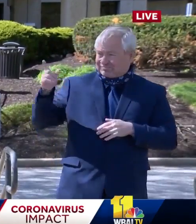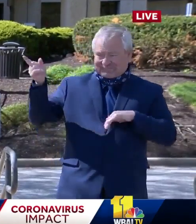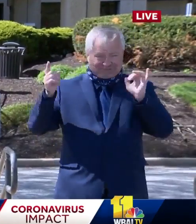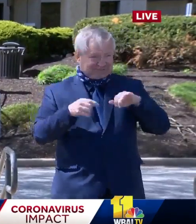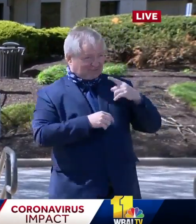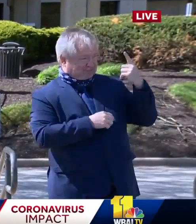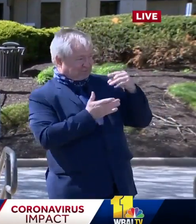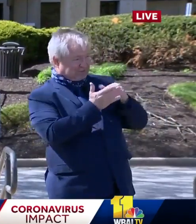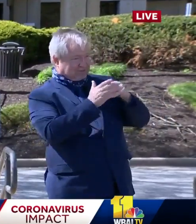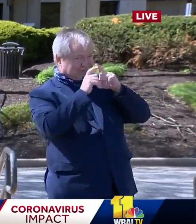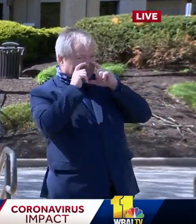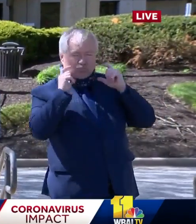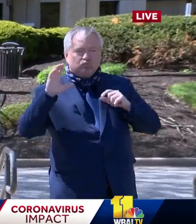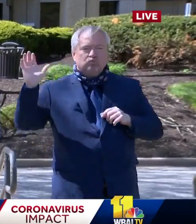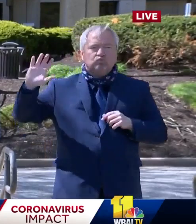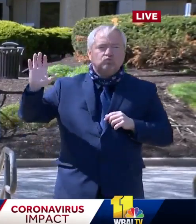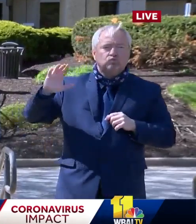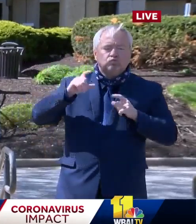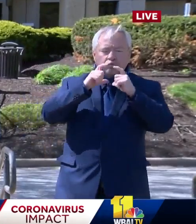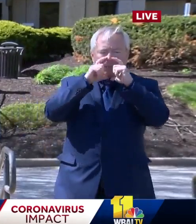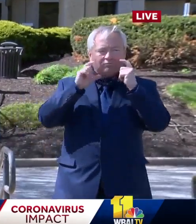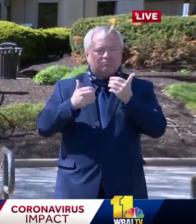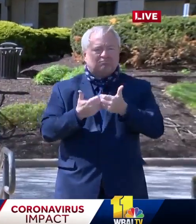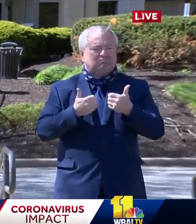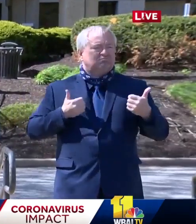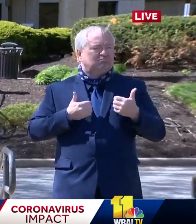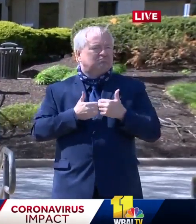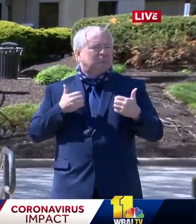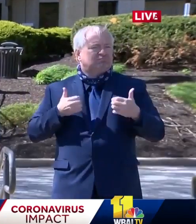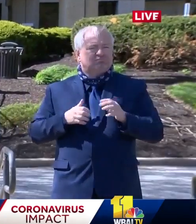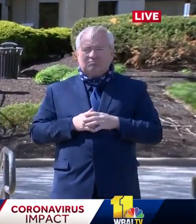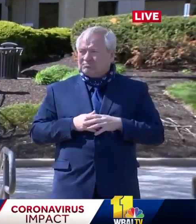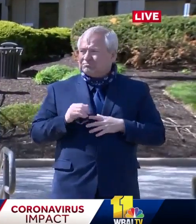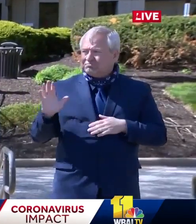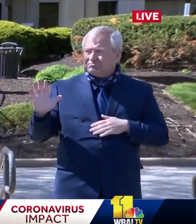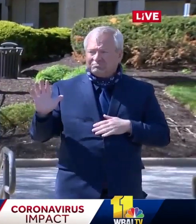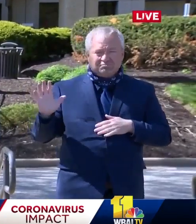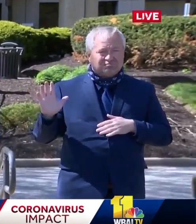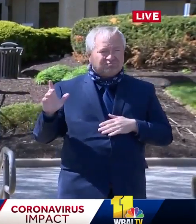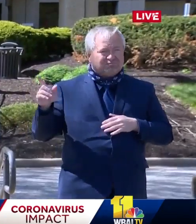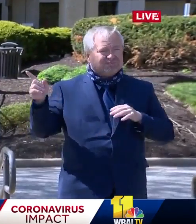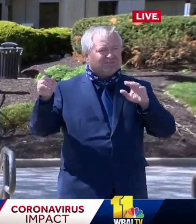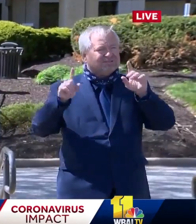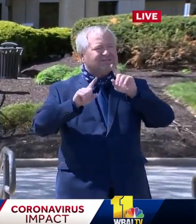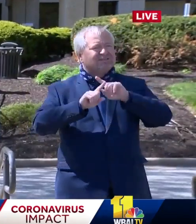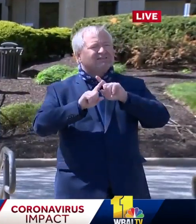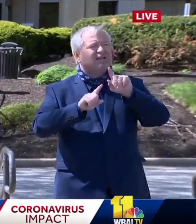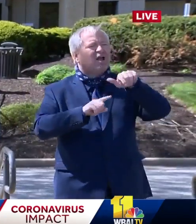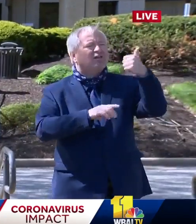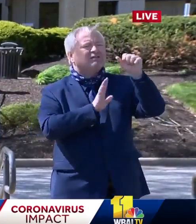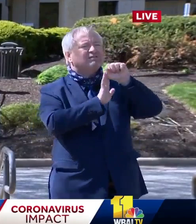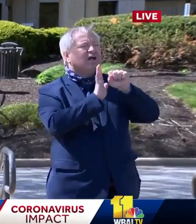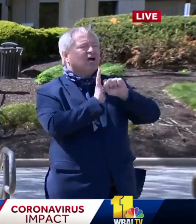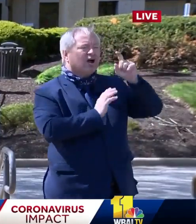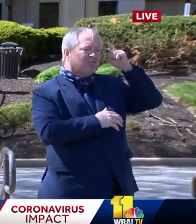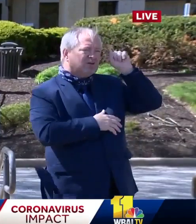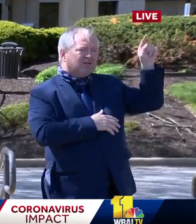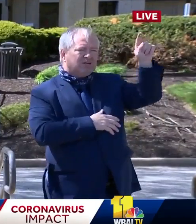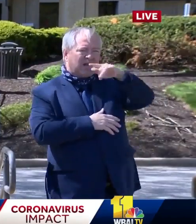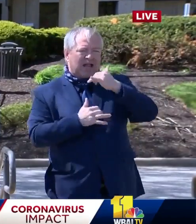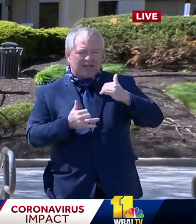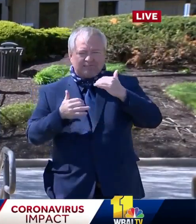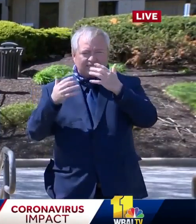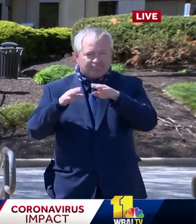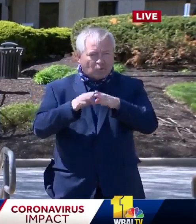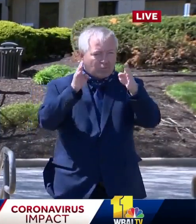No, it wasn't. Those masks are a different, uh, order. Governor, some of the governors in other states are taking moves to reopen Georgia as